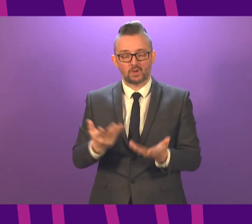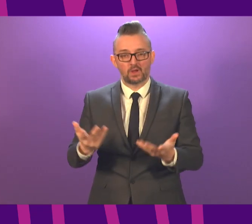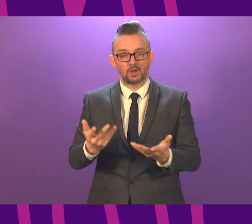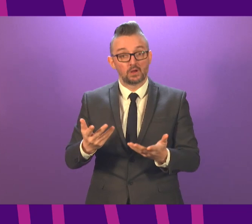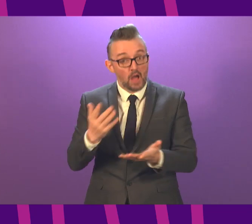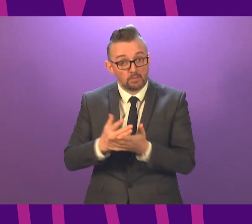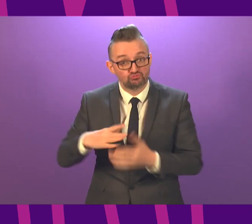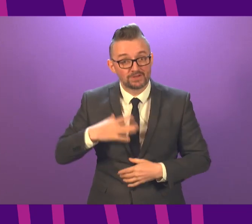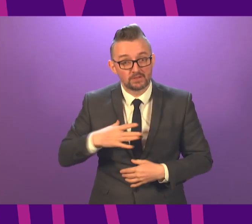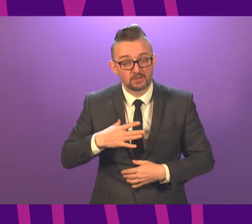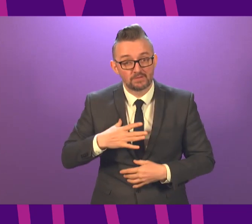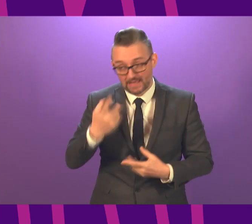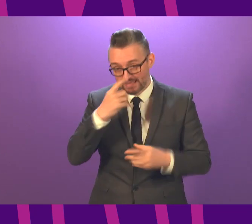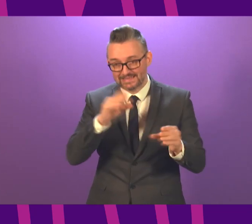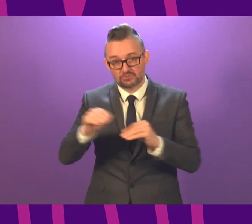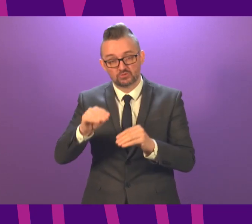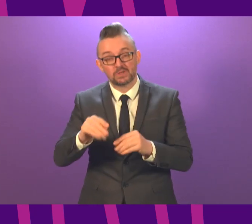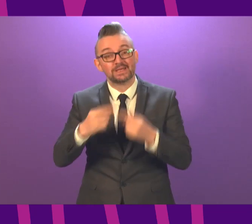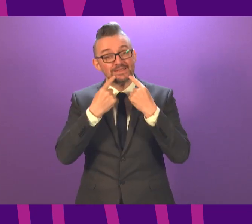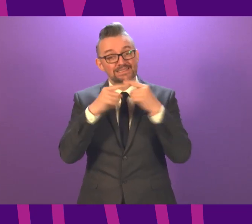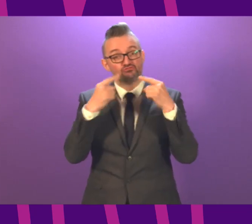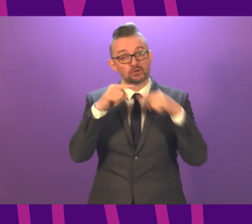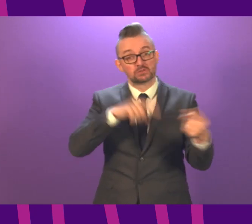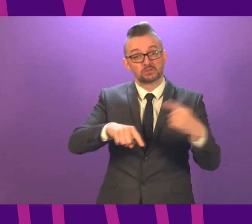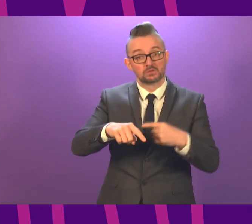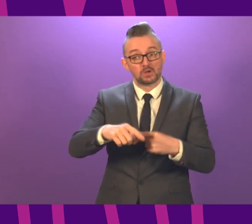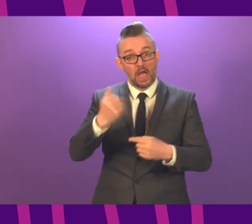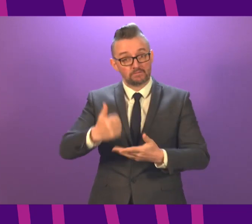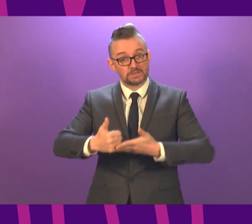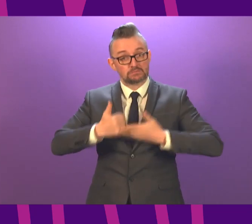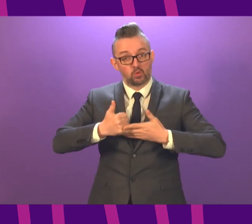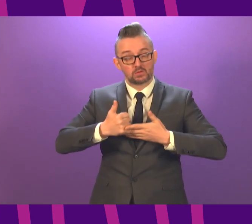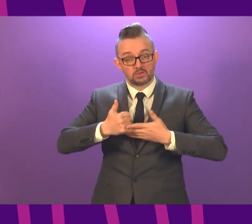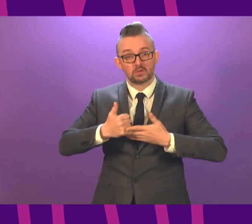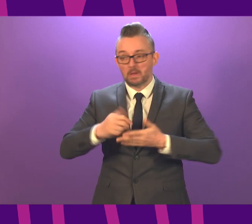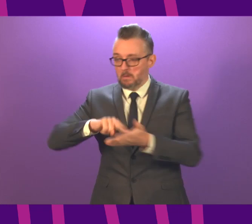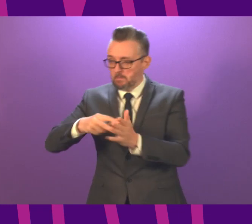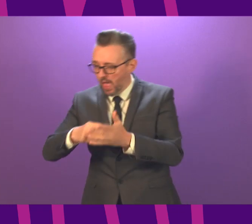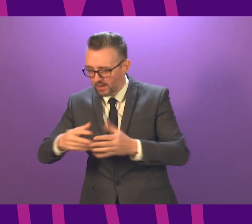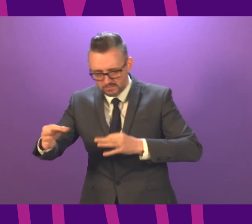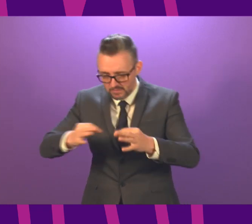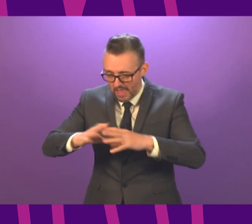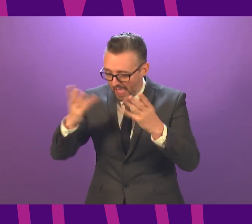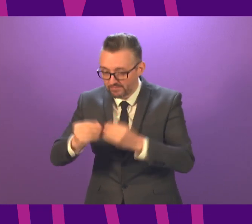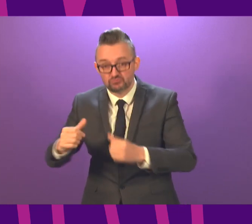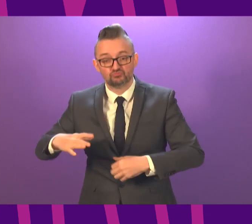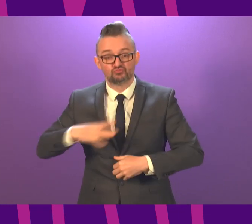about whether teachers have the support they need, whether plans are in place and whether they have the resources they require